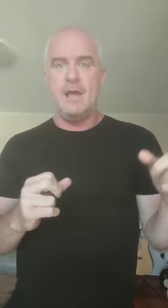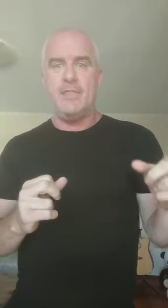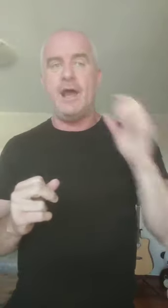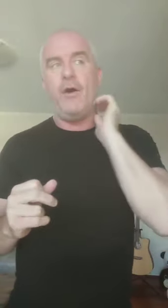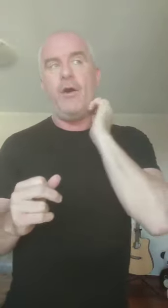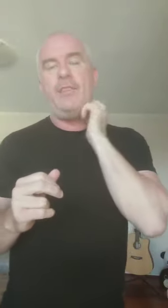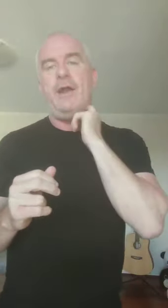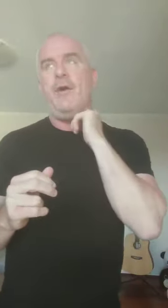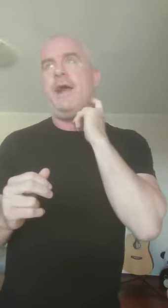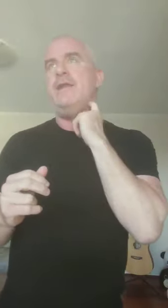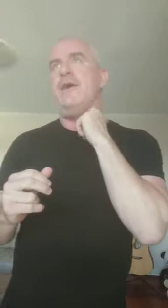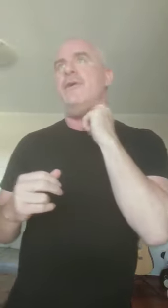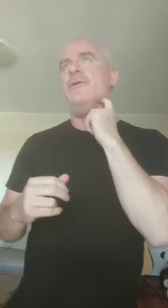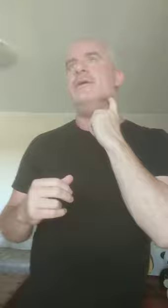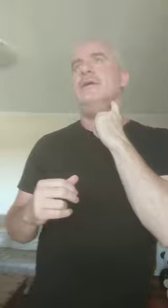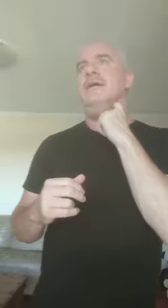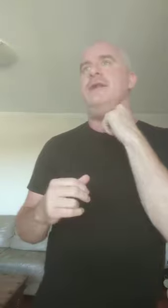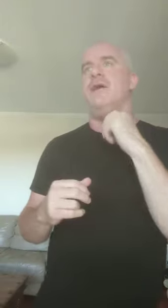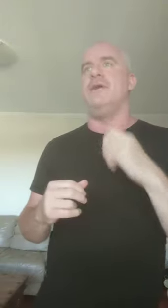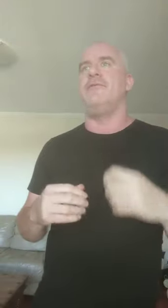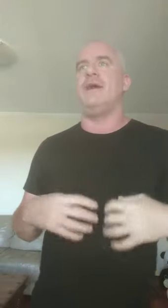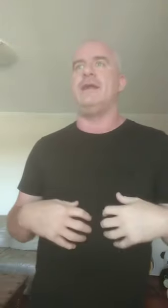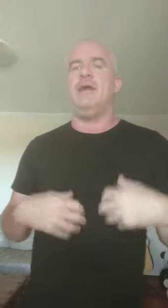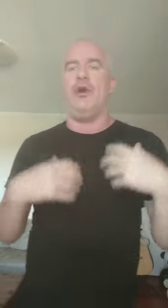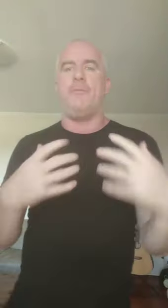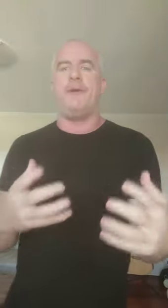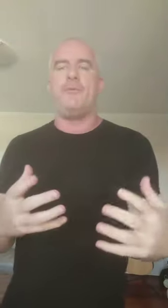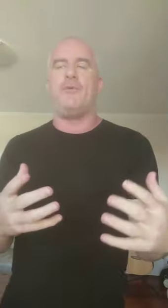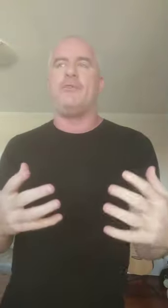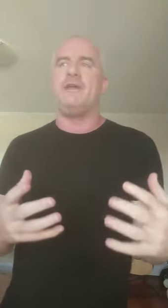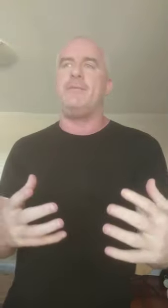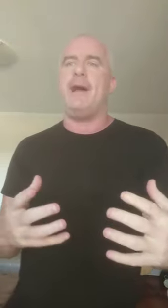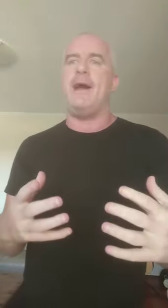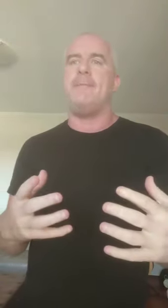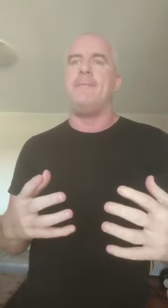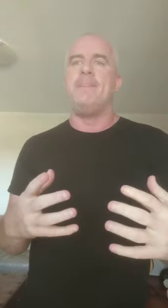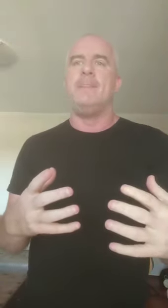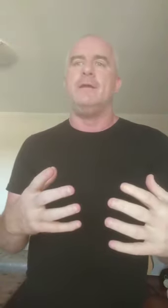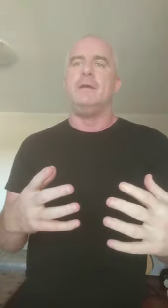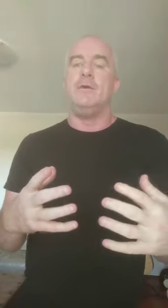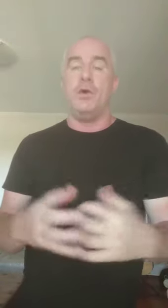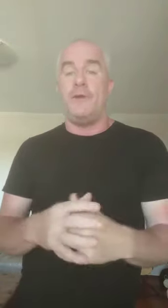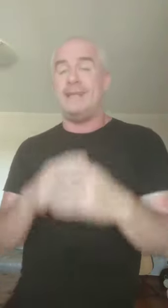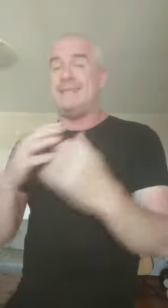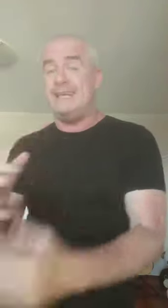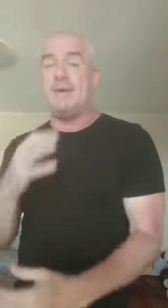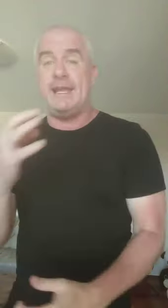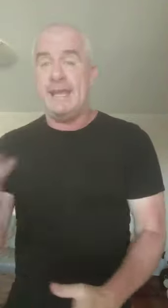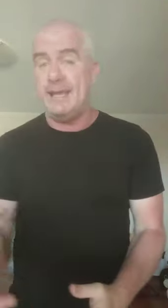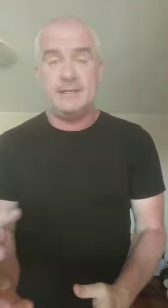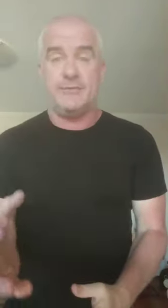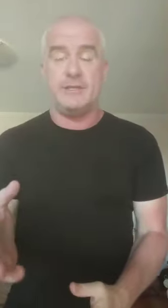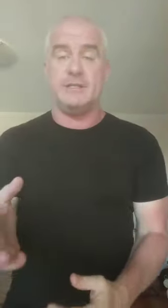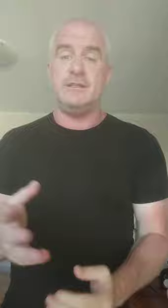That, that I know, you know, if I can help people think about, or if I can teach my kids, for instance,